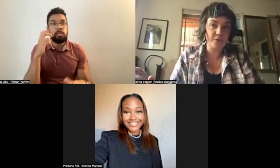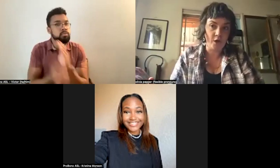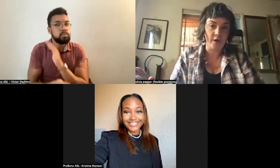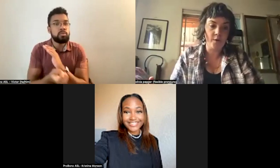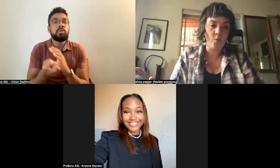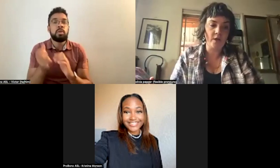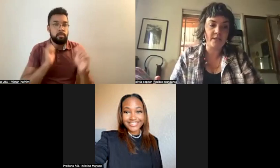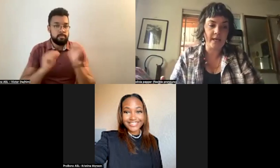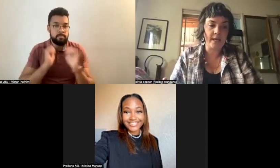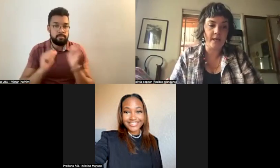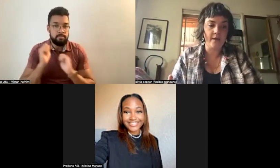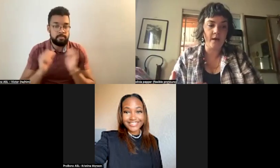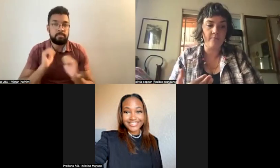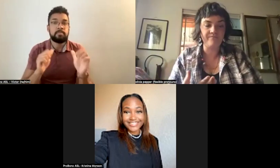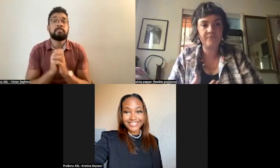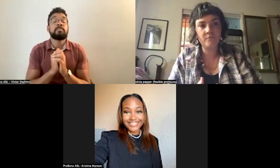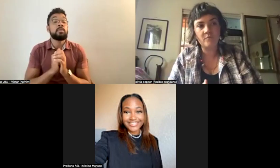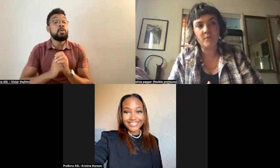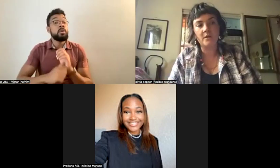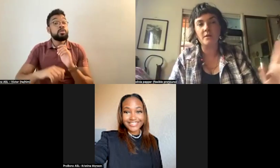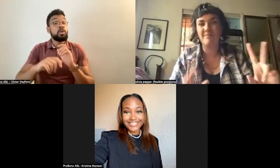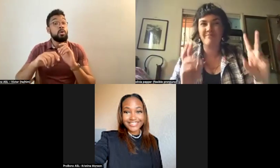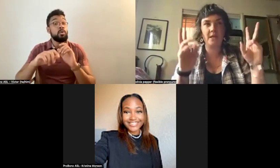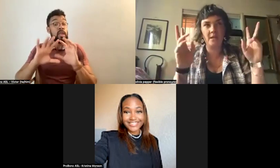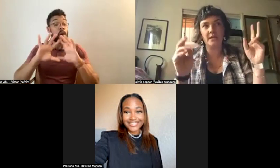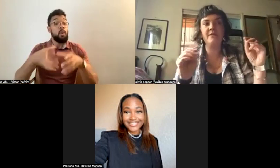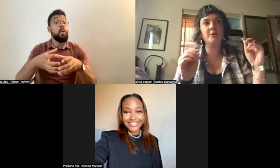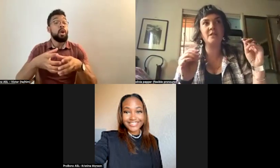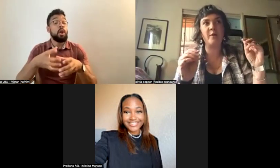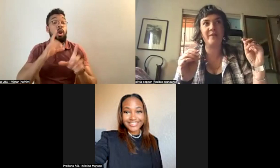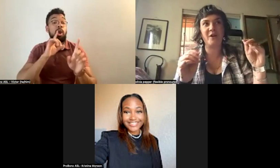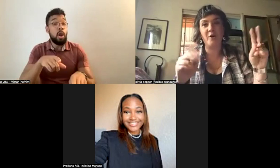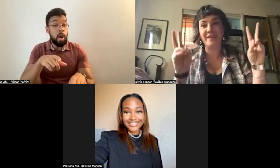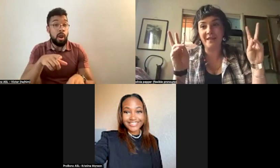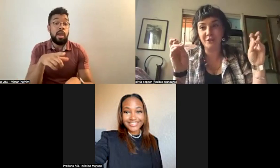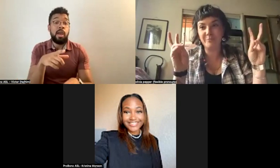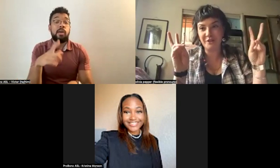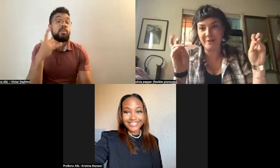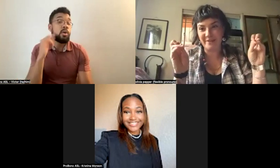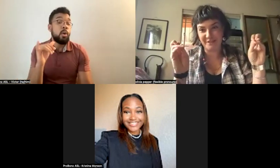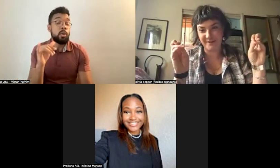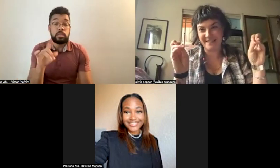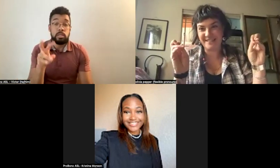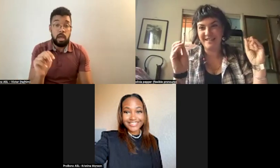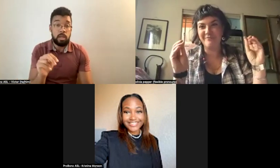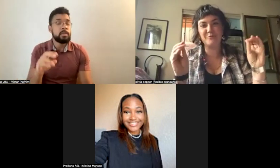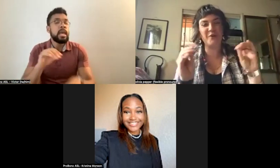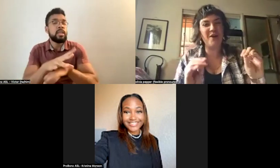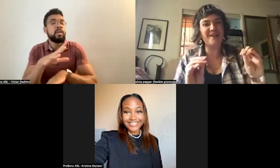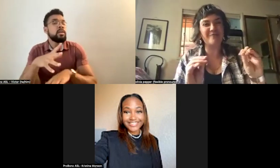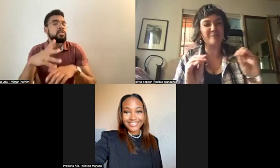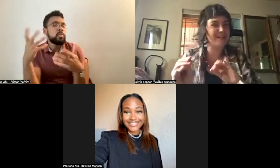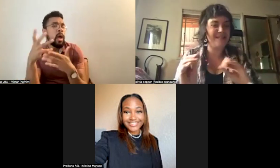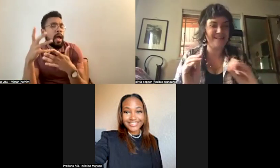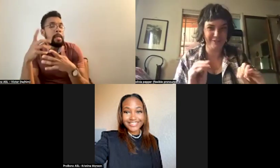the Golden Dawn was influenced by what they called the Egyptian Mysteries, which were